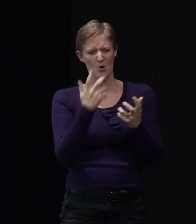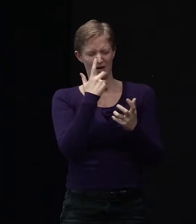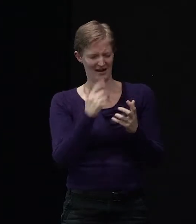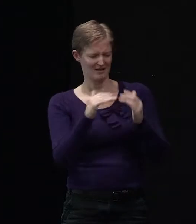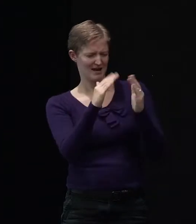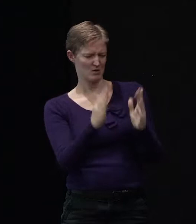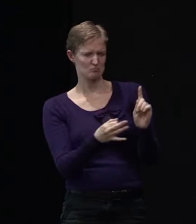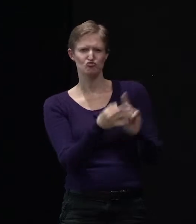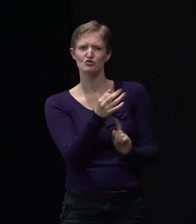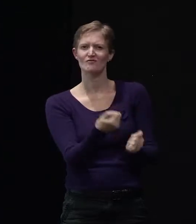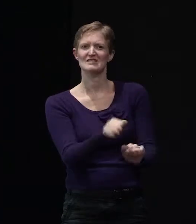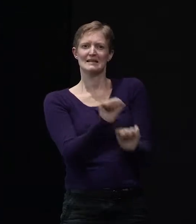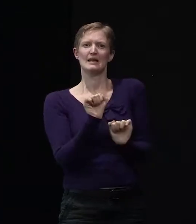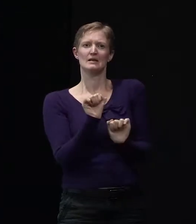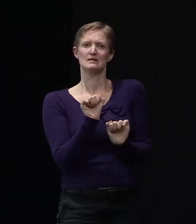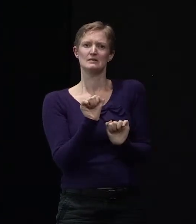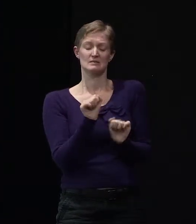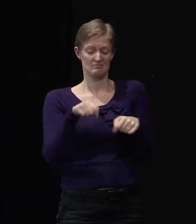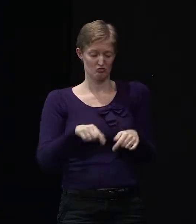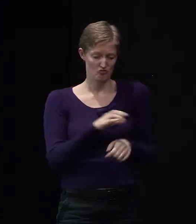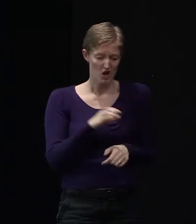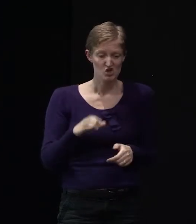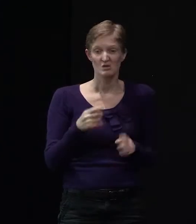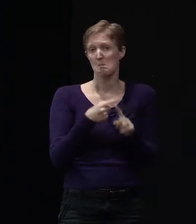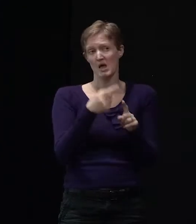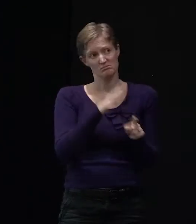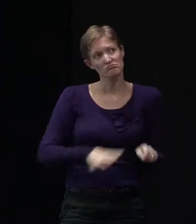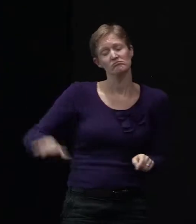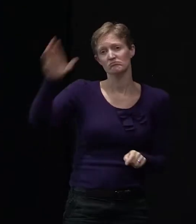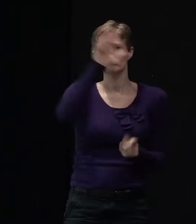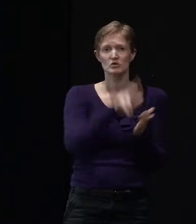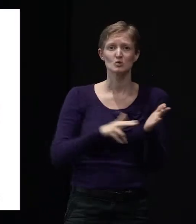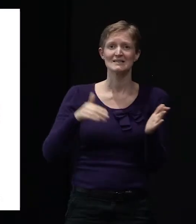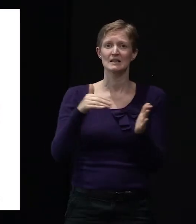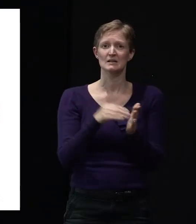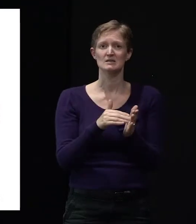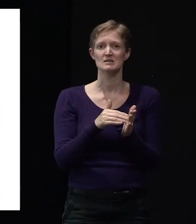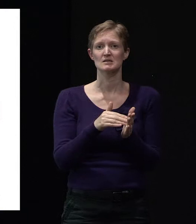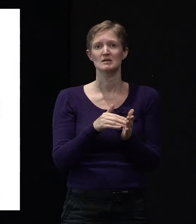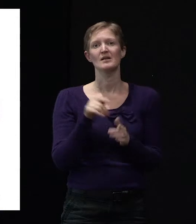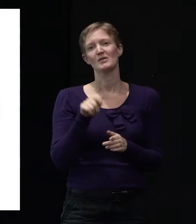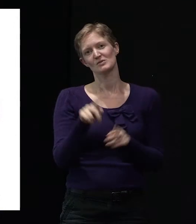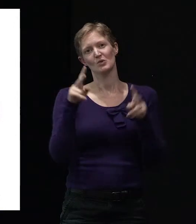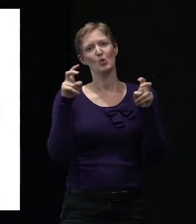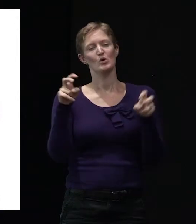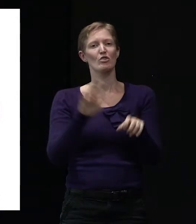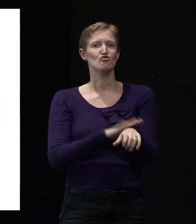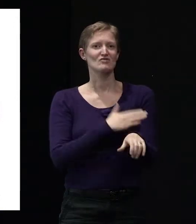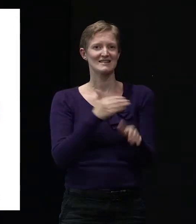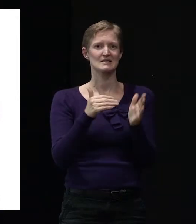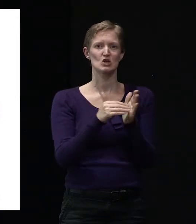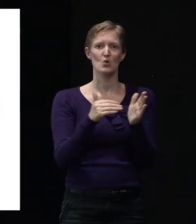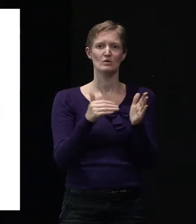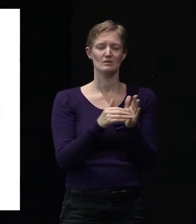houses, not only in Christchurch but throughout New Zealand. And this is what we refer to as the green zone puzzle. What do you actually have to do?